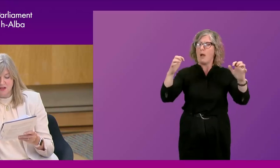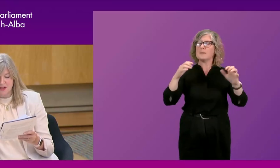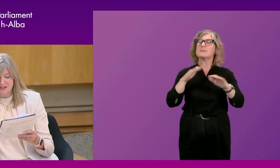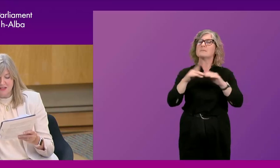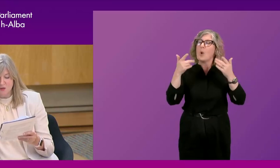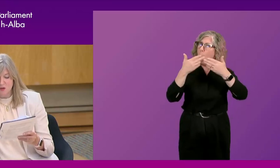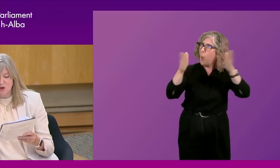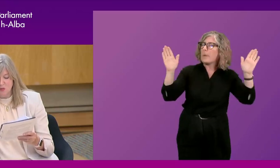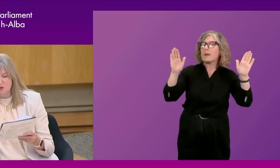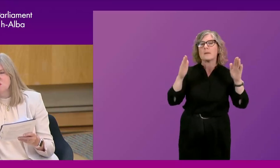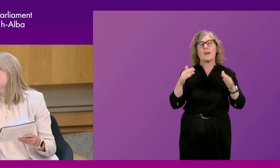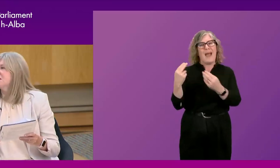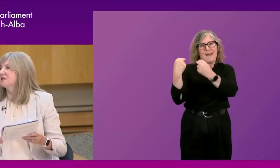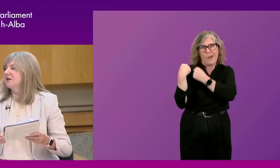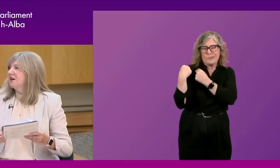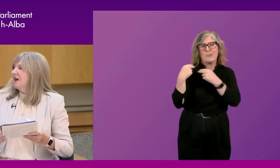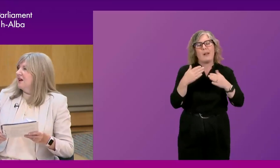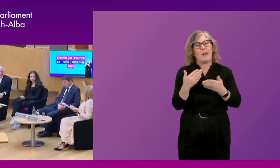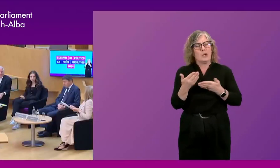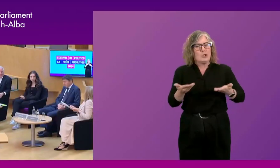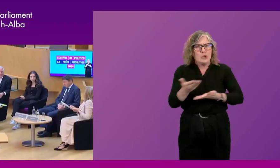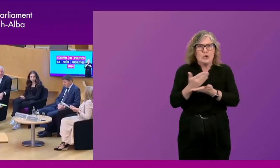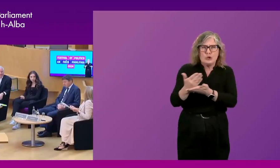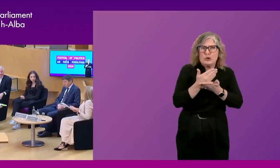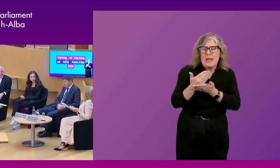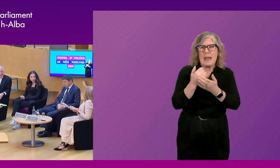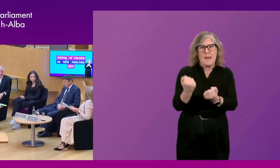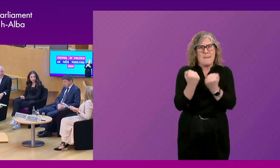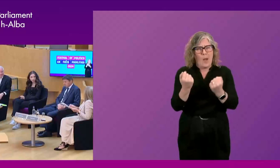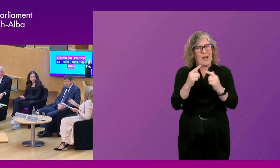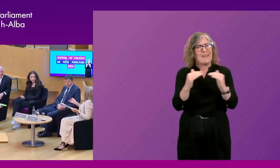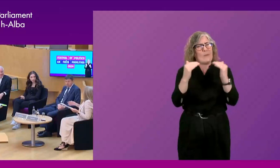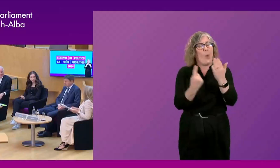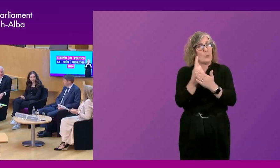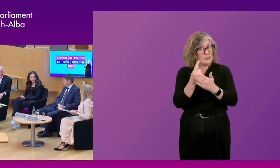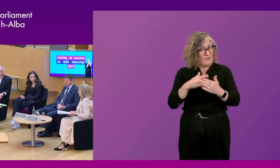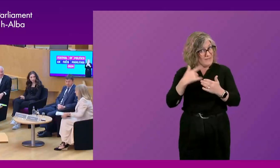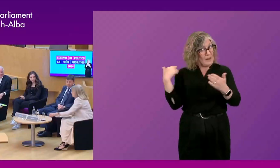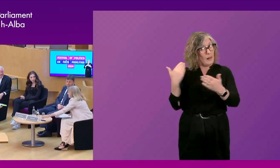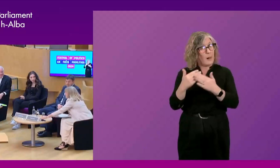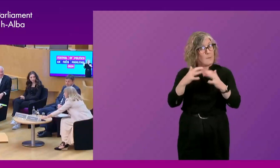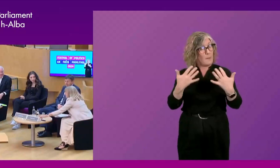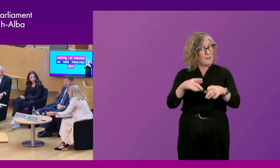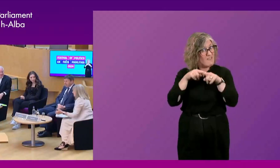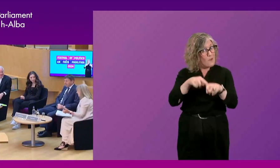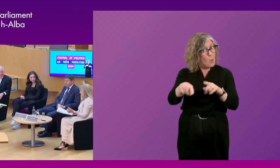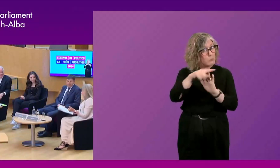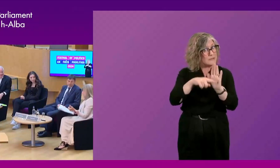sharing and equal opportunities? And I think I'll put that question to, I'm going to put it to Ken in the first instance.